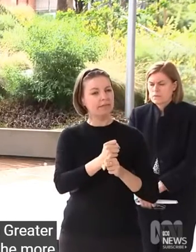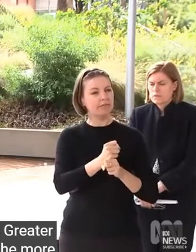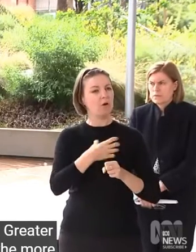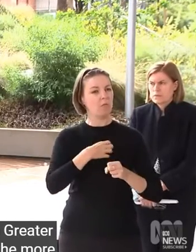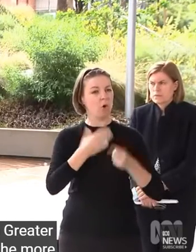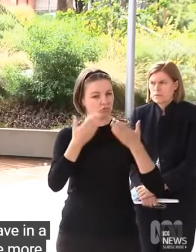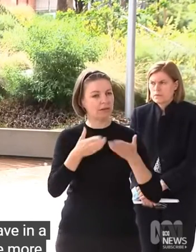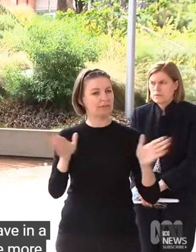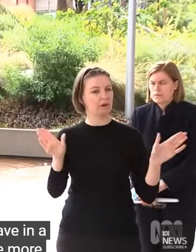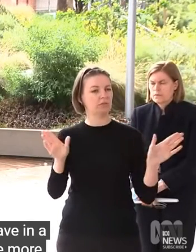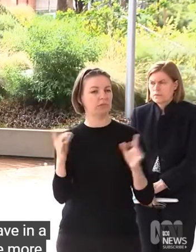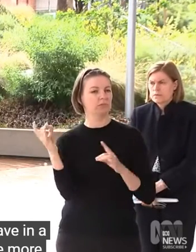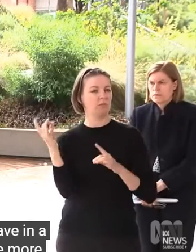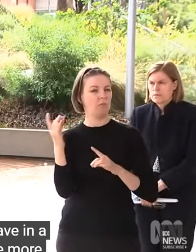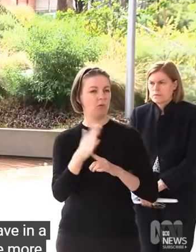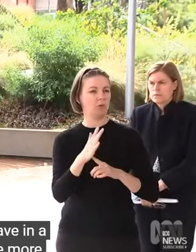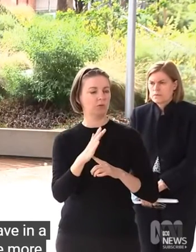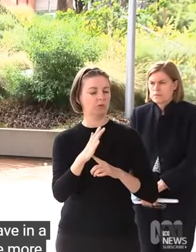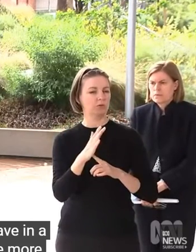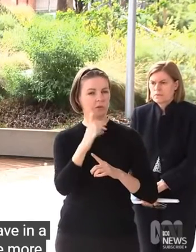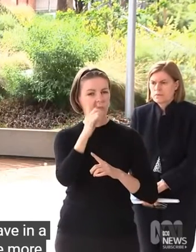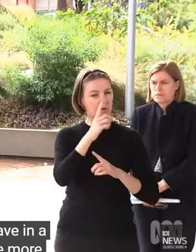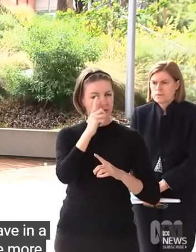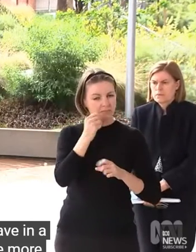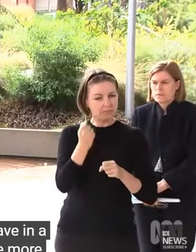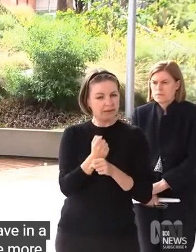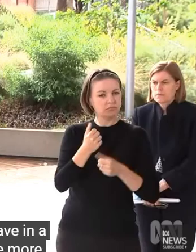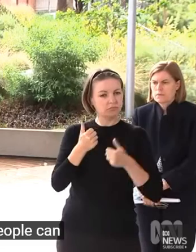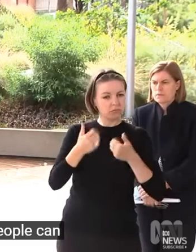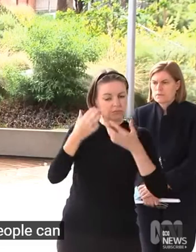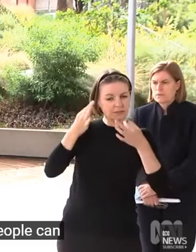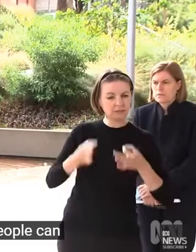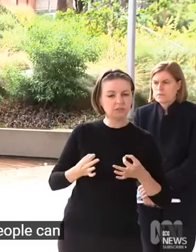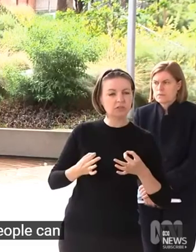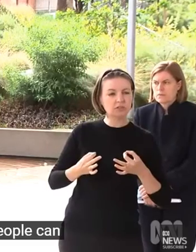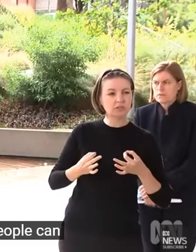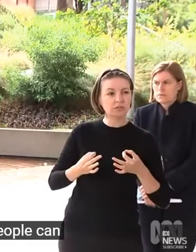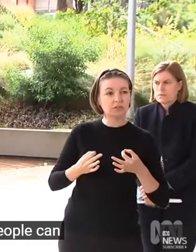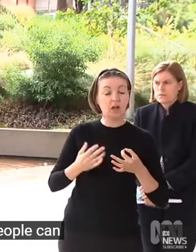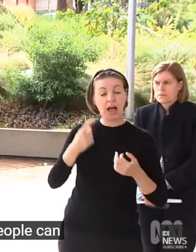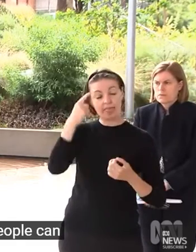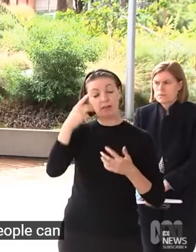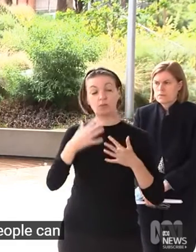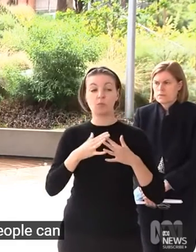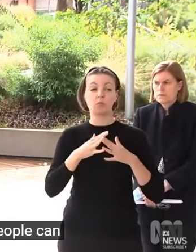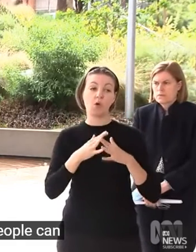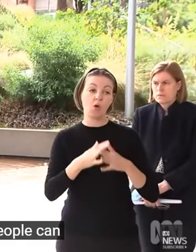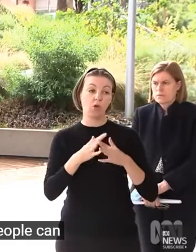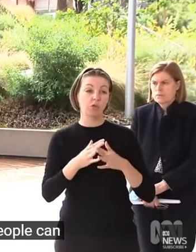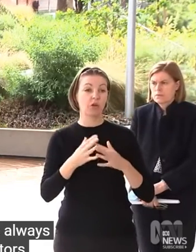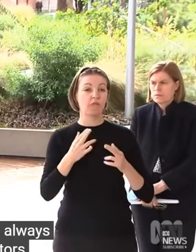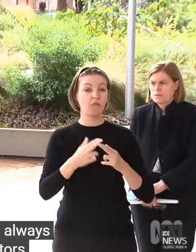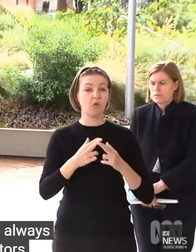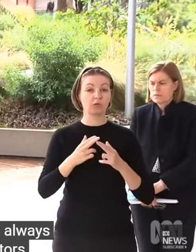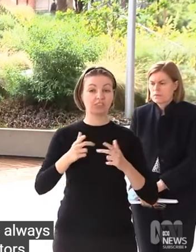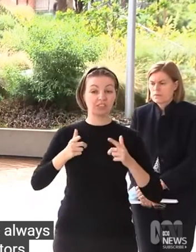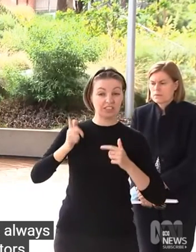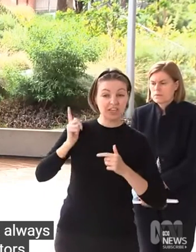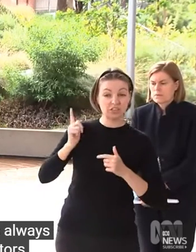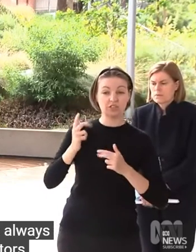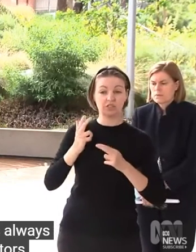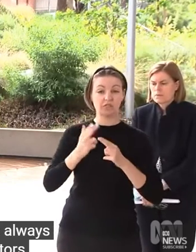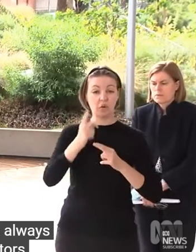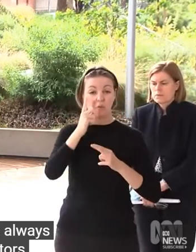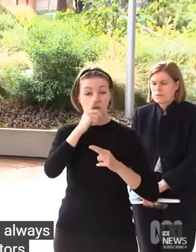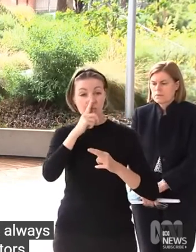decisions people can make. I think it's always useful for educators and for